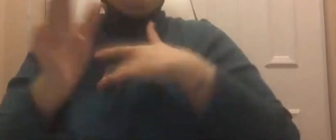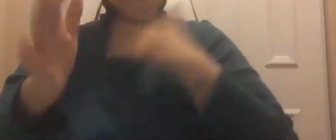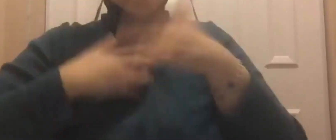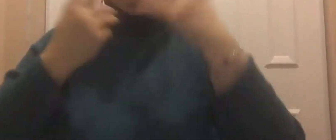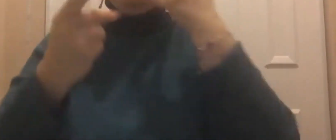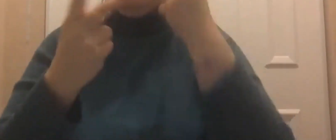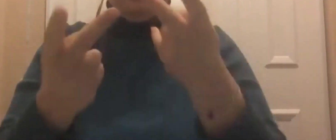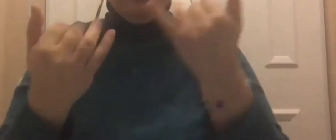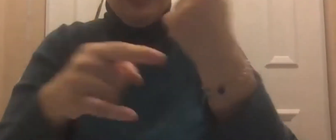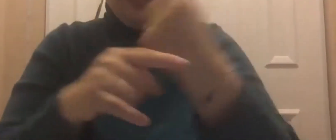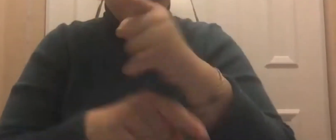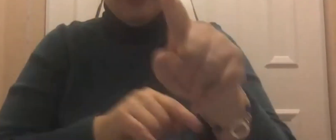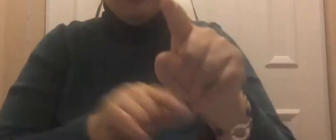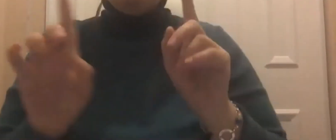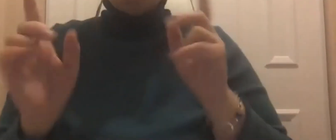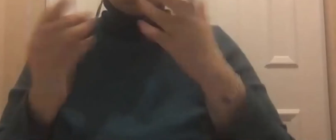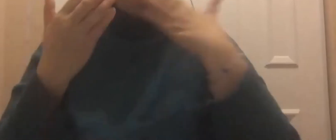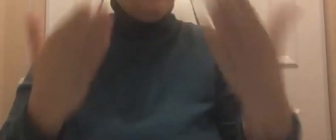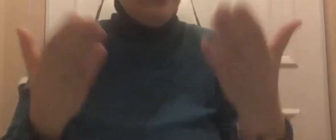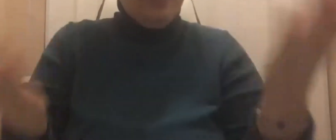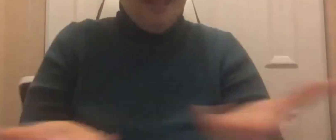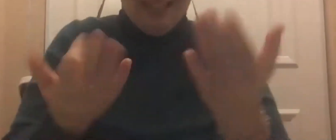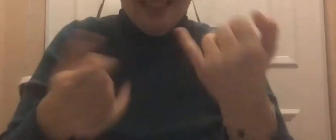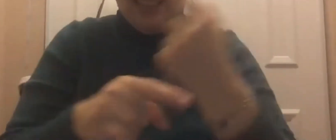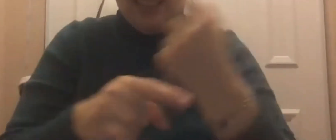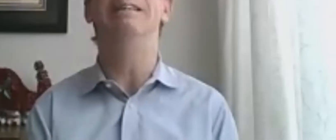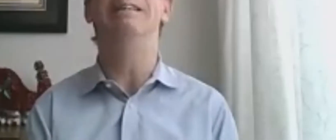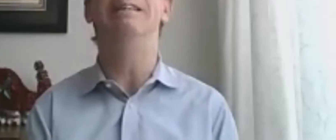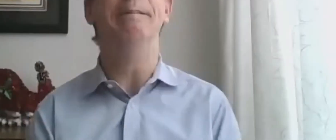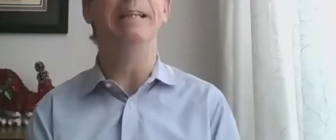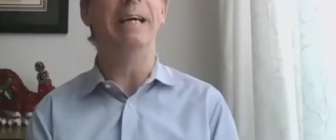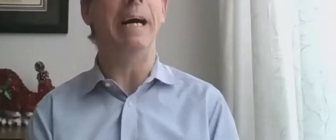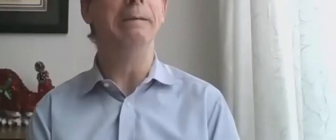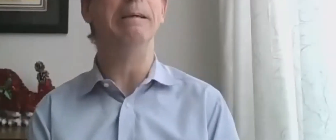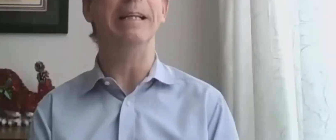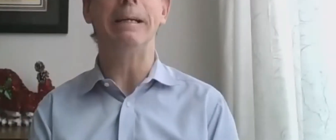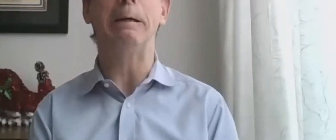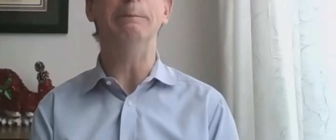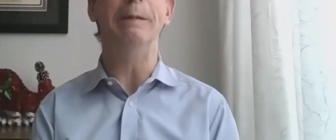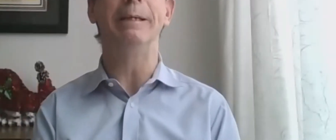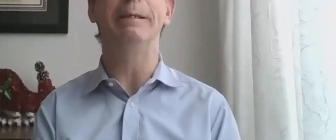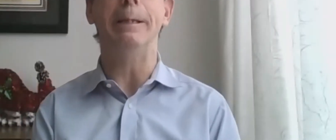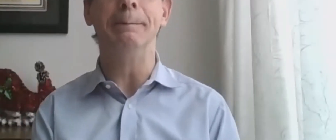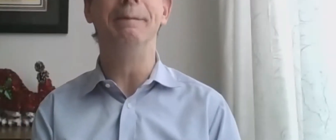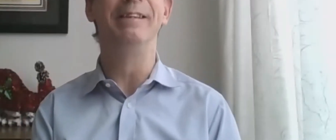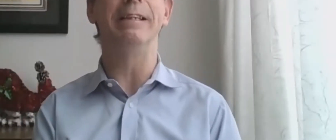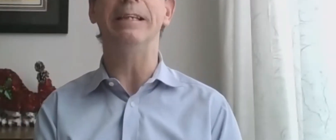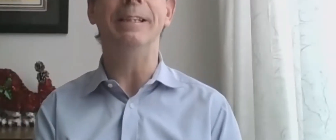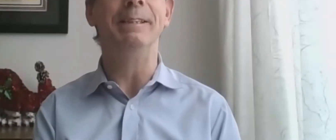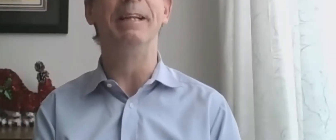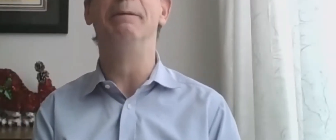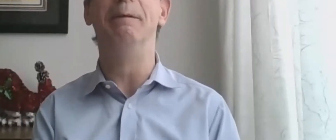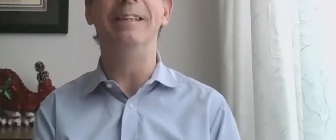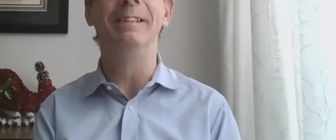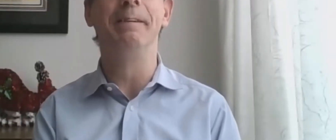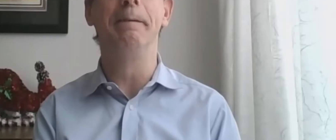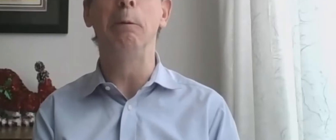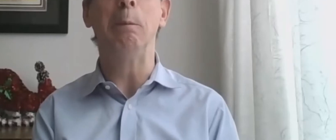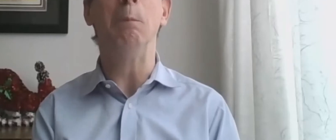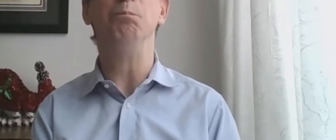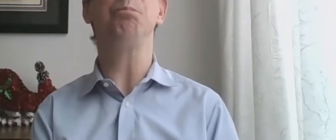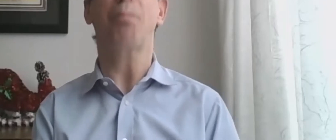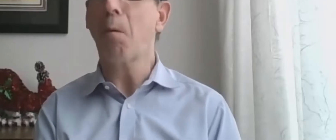So it's good to be here today. I am with a company called Retail and Disability